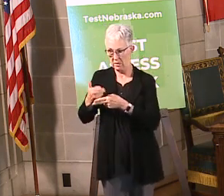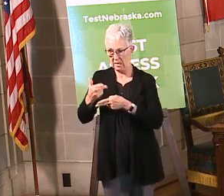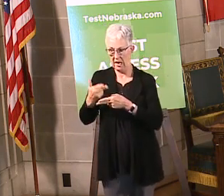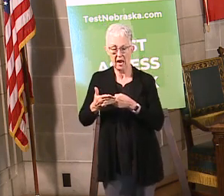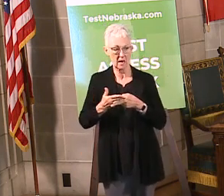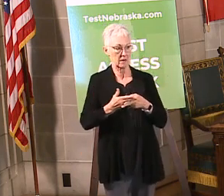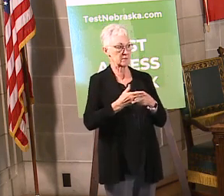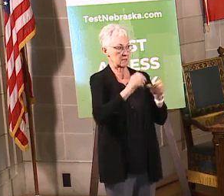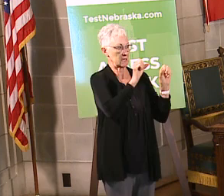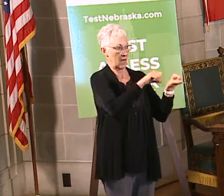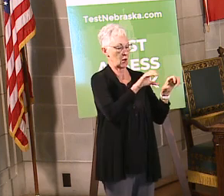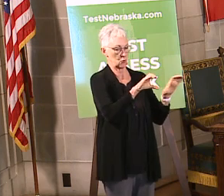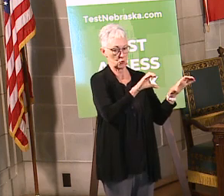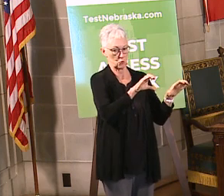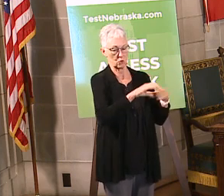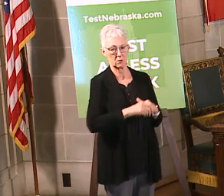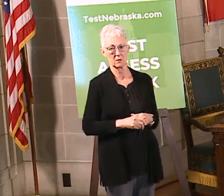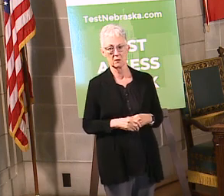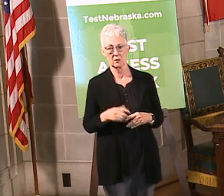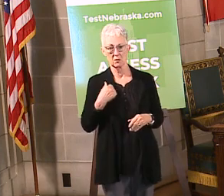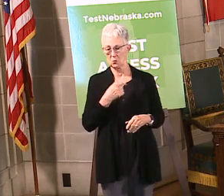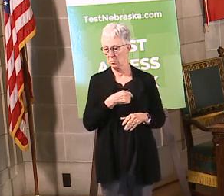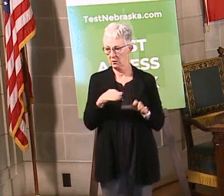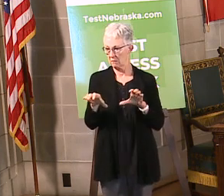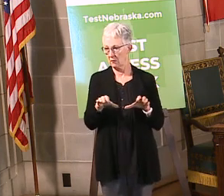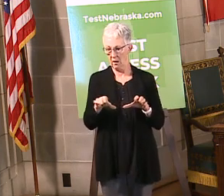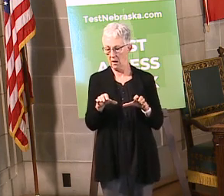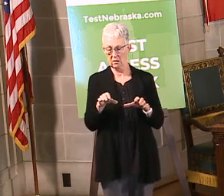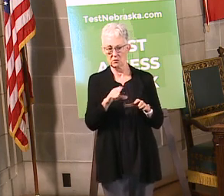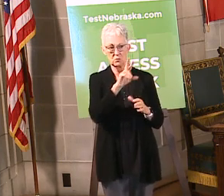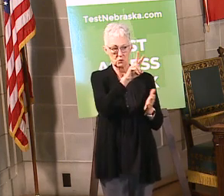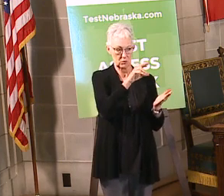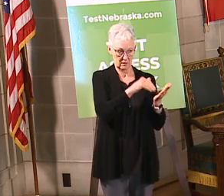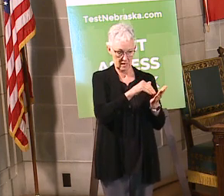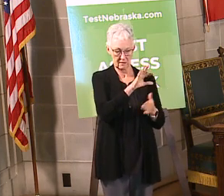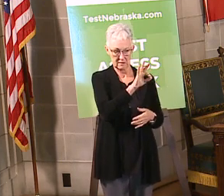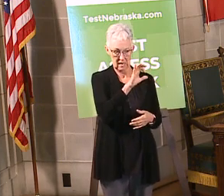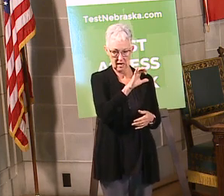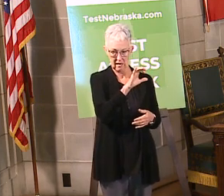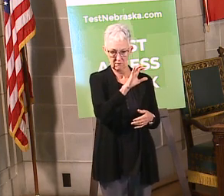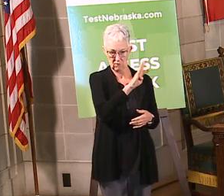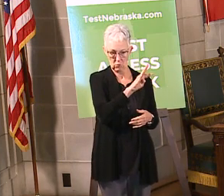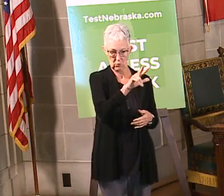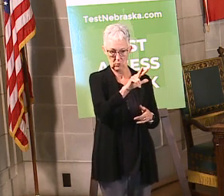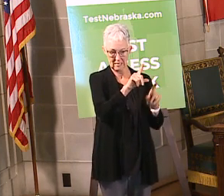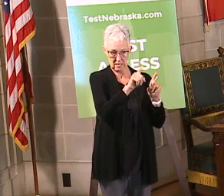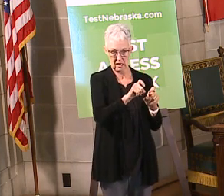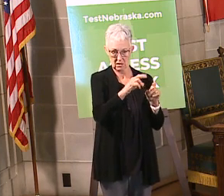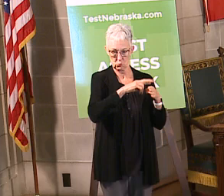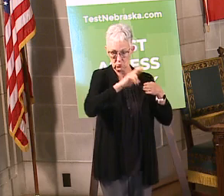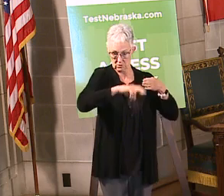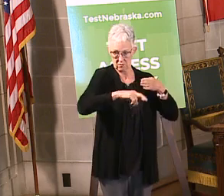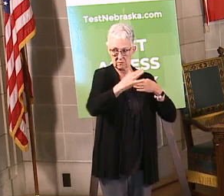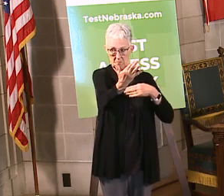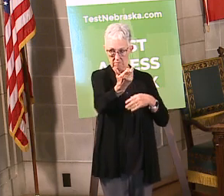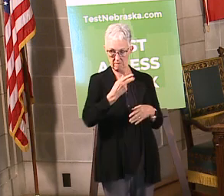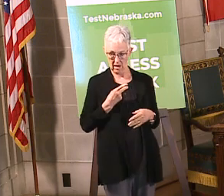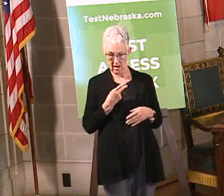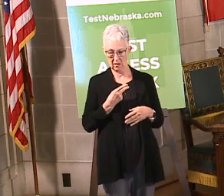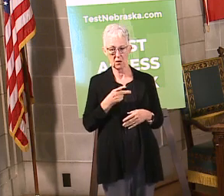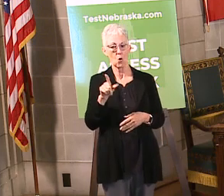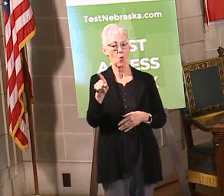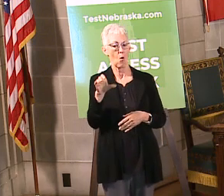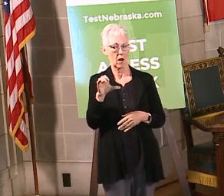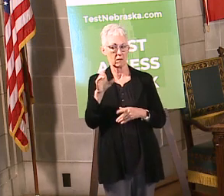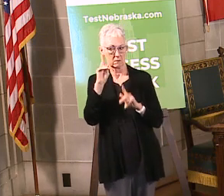,943 tests so far. About 100 of those, sorry, 2,943 tests have come back, and about 100 of those tests have